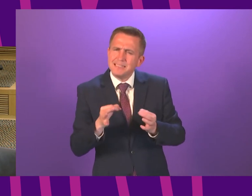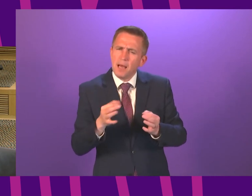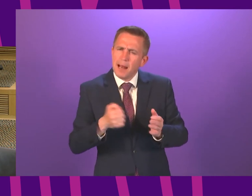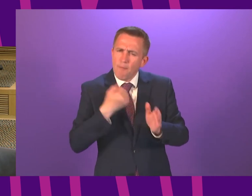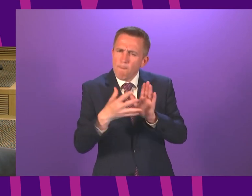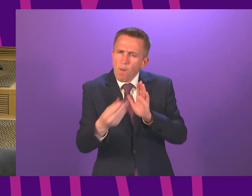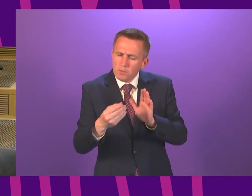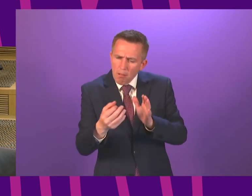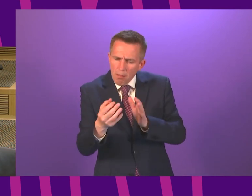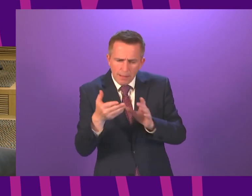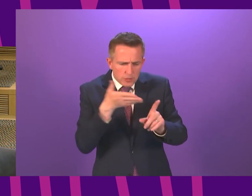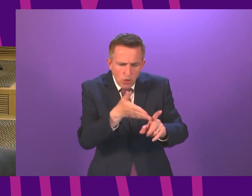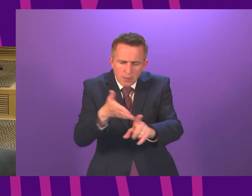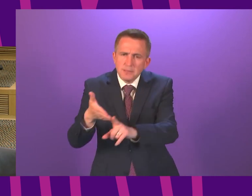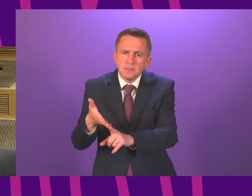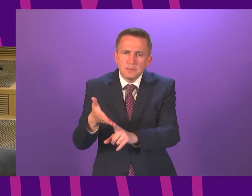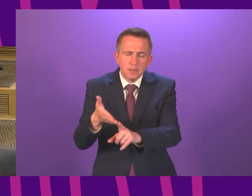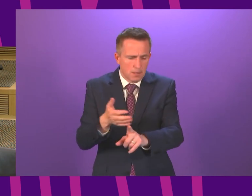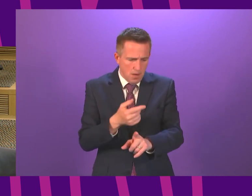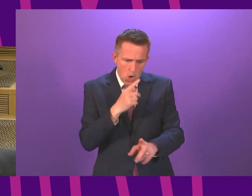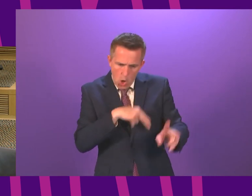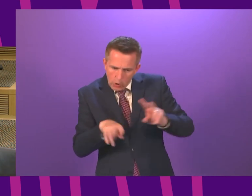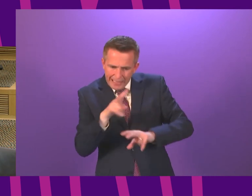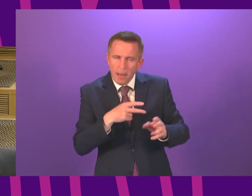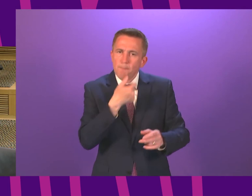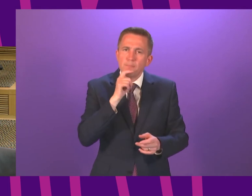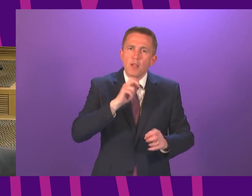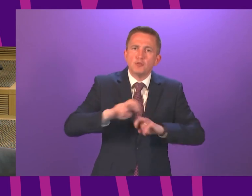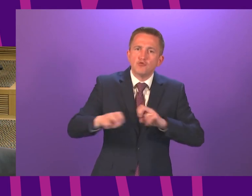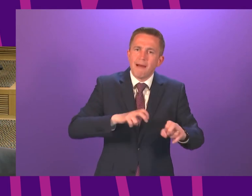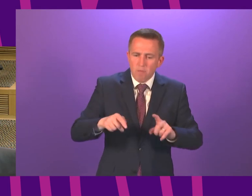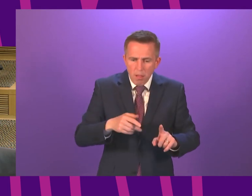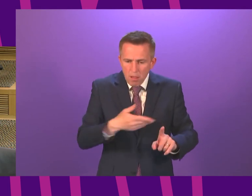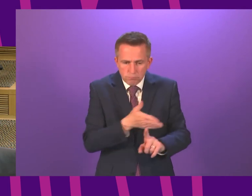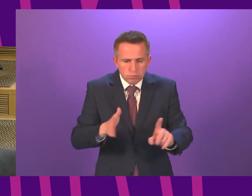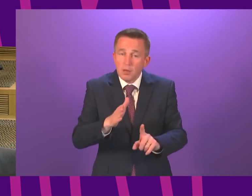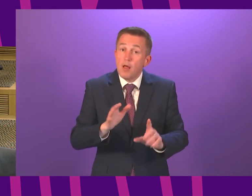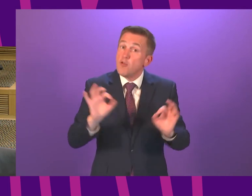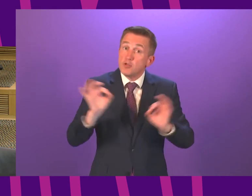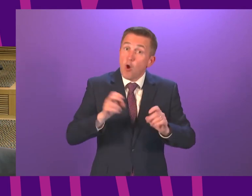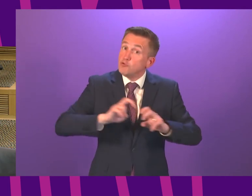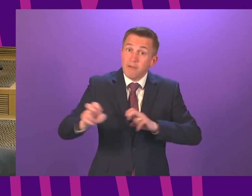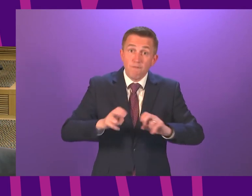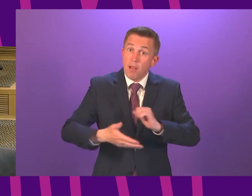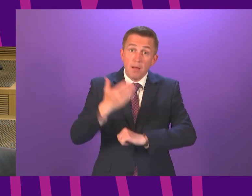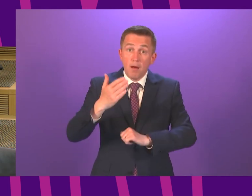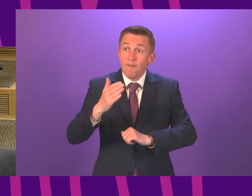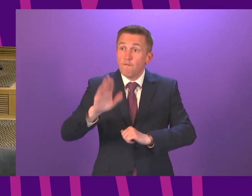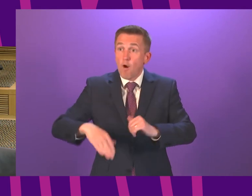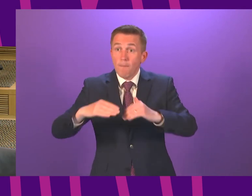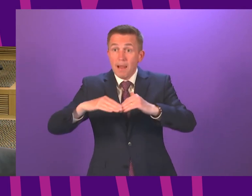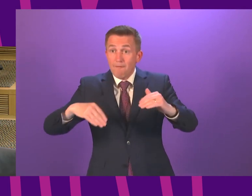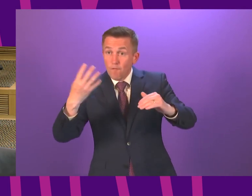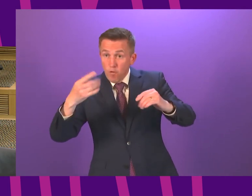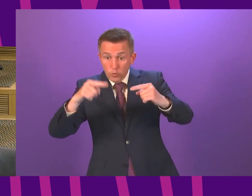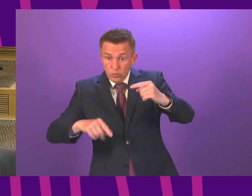try to recognise the travel patterns that exist there are no travel restrictions in place underneath Level 4 and